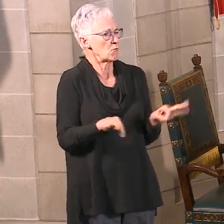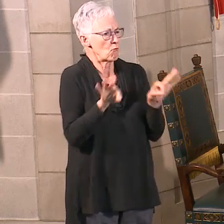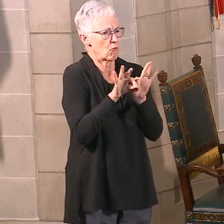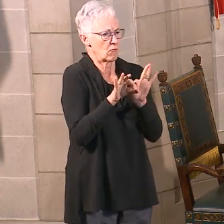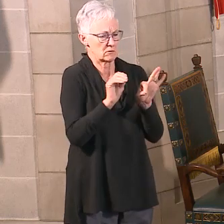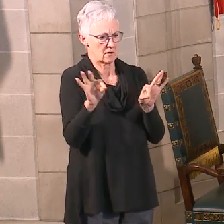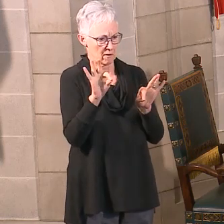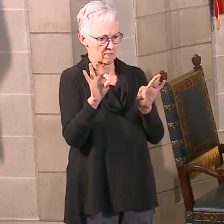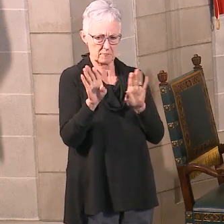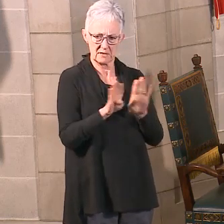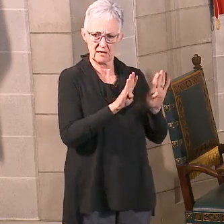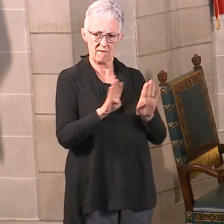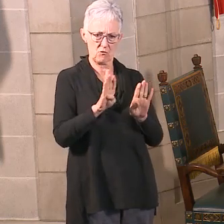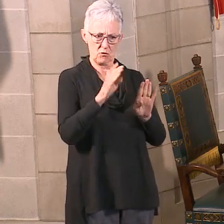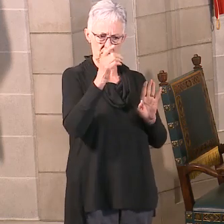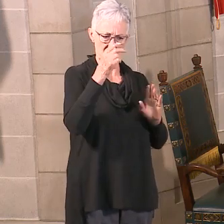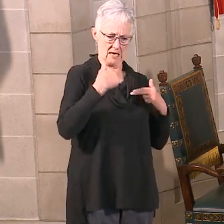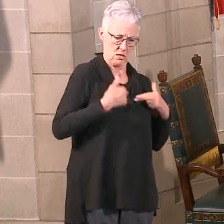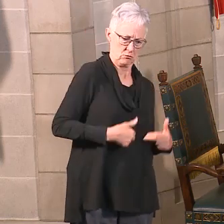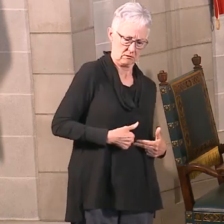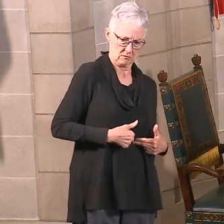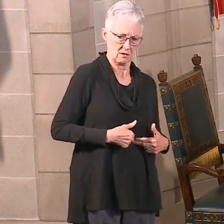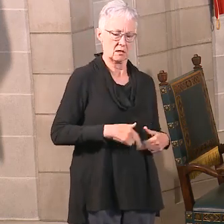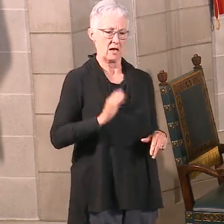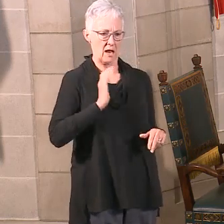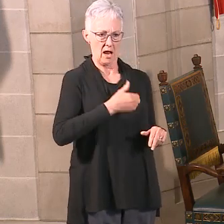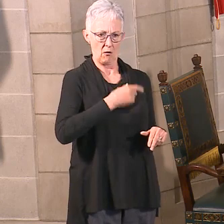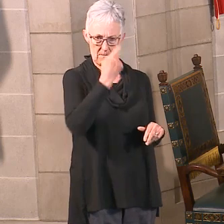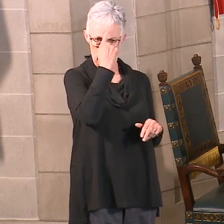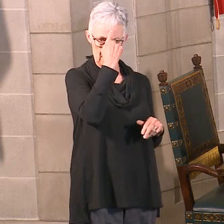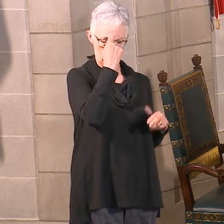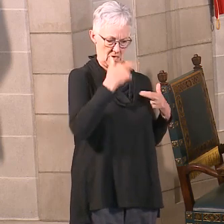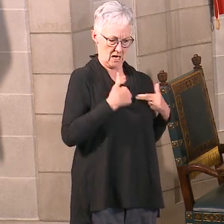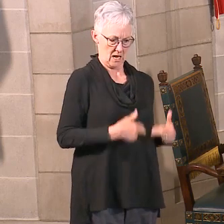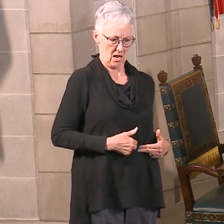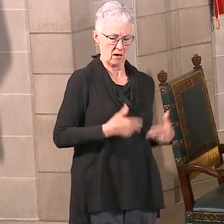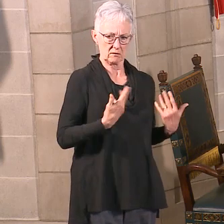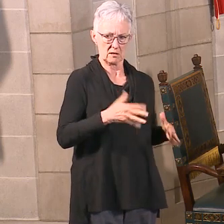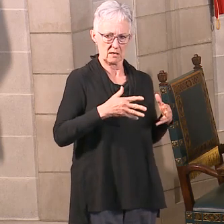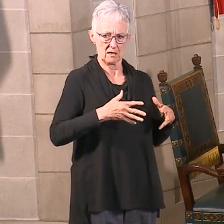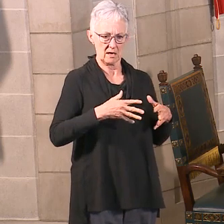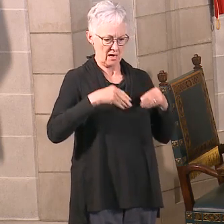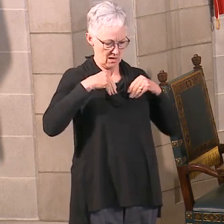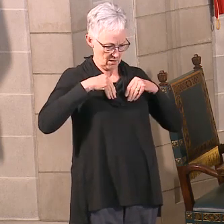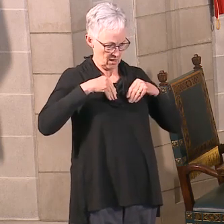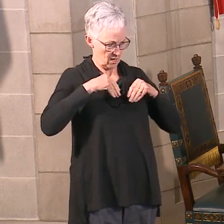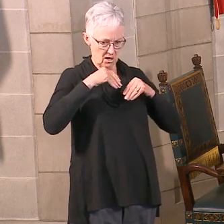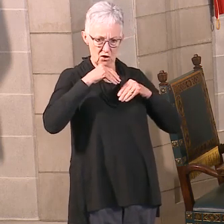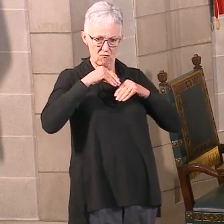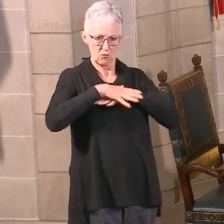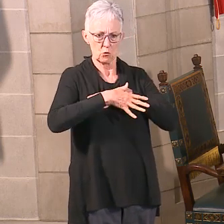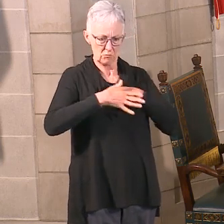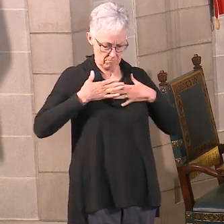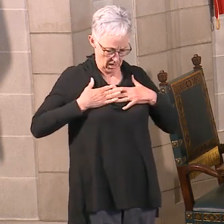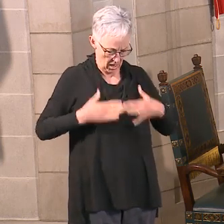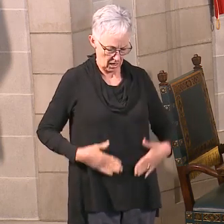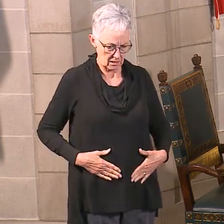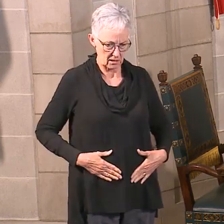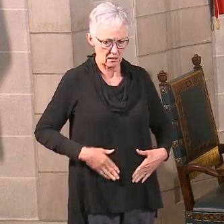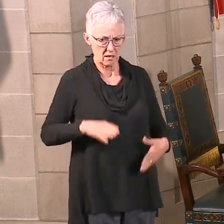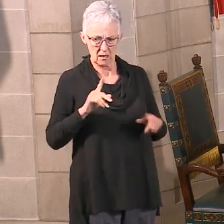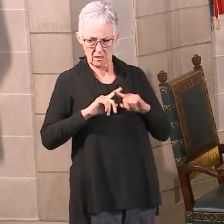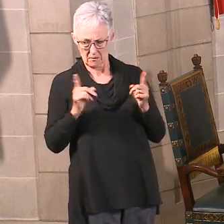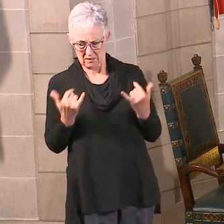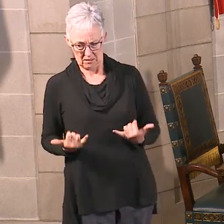As he talked about, we know that behavioral health is essential to our overall health. And at this time, when we're experiencing the